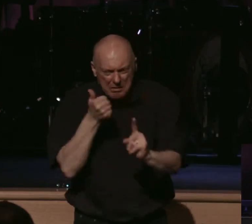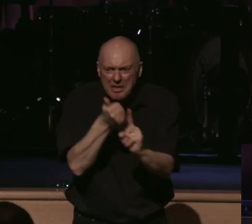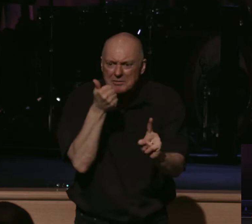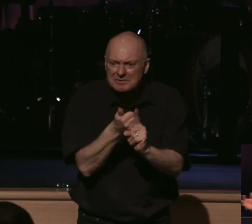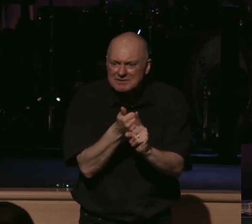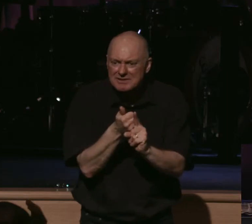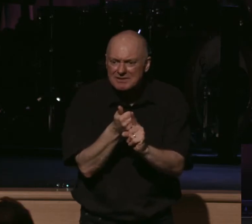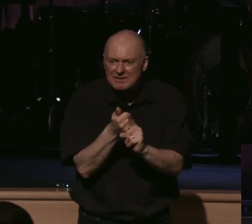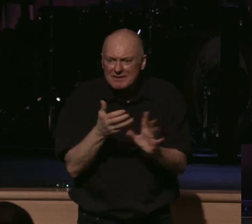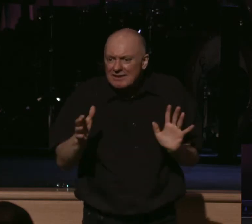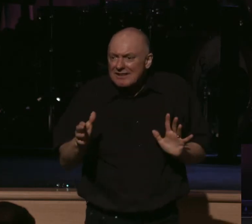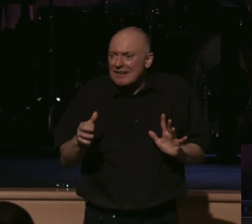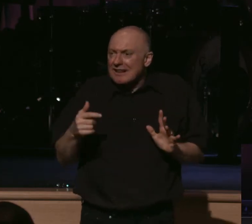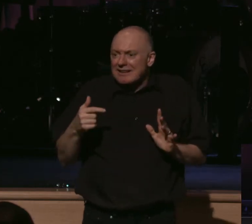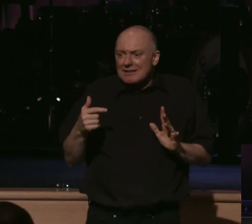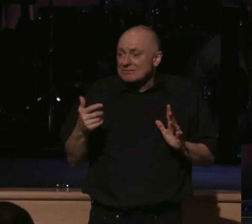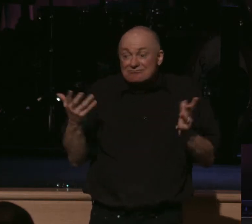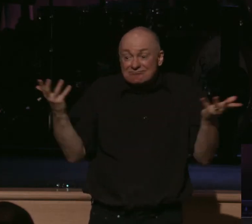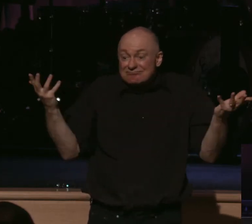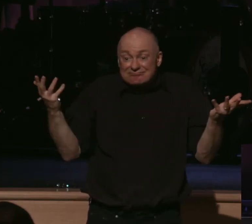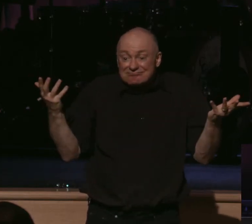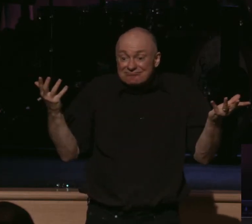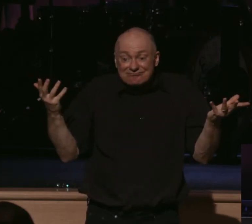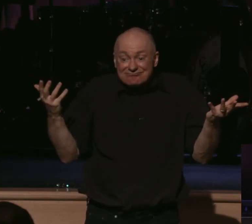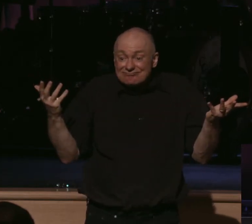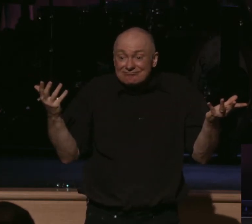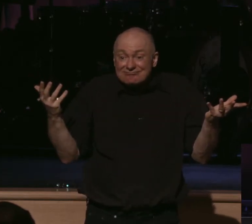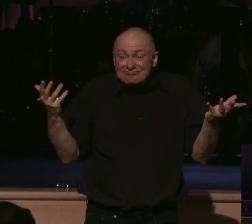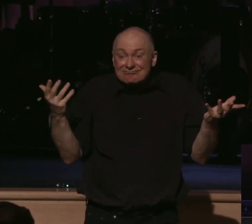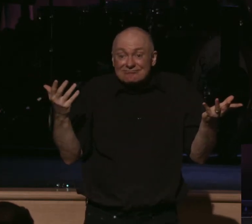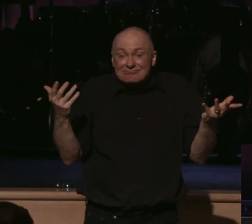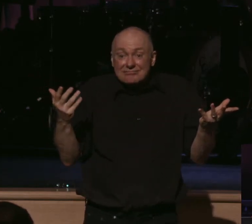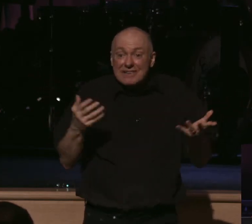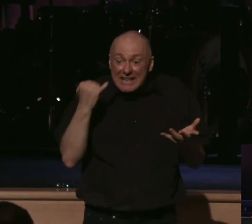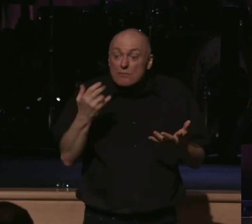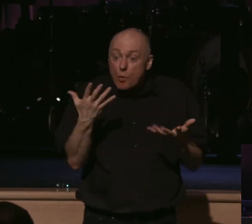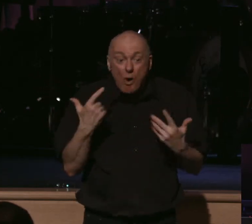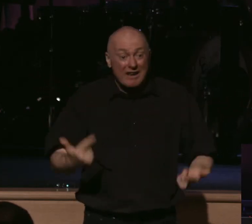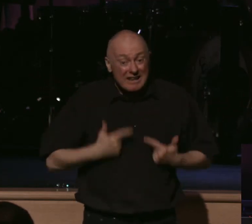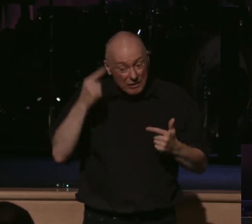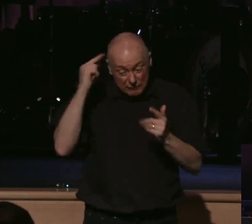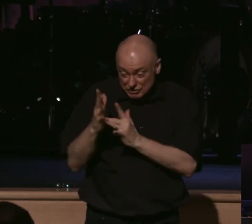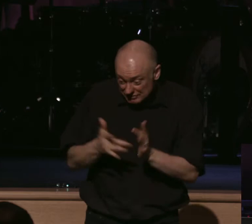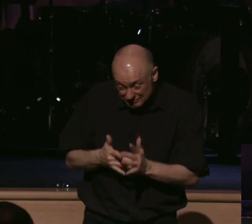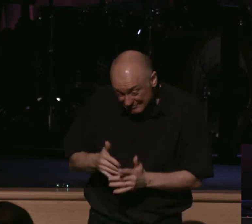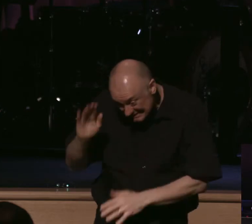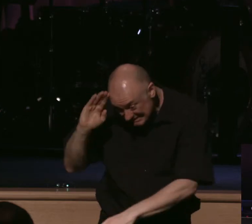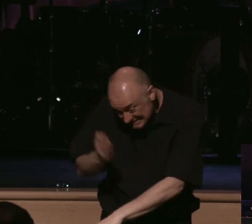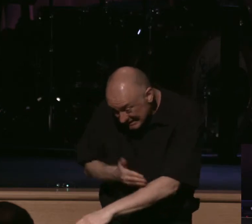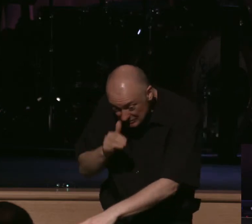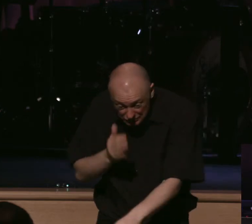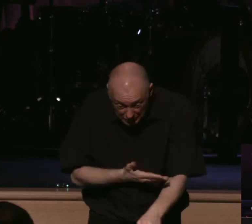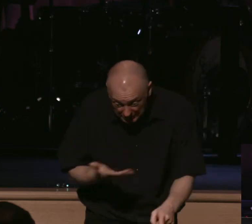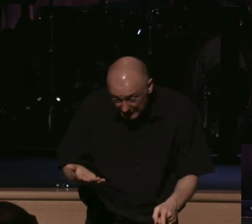trying to bring on persecution, but just in the nature of you're really going to live for Jesus Christ. My son, you have to aid, and you've